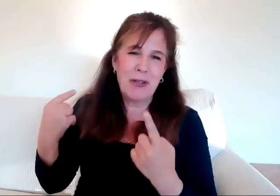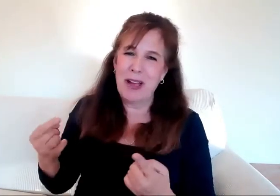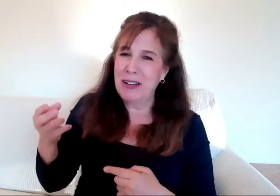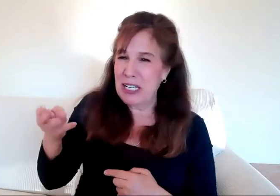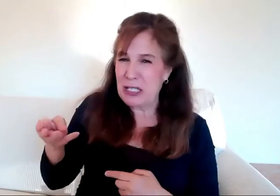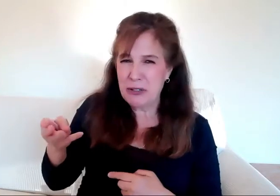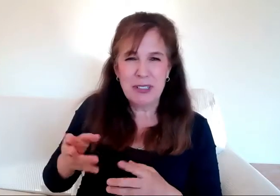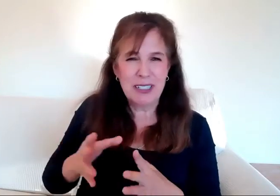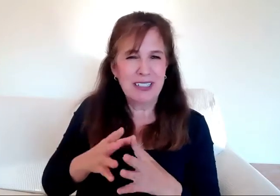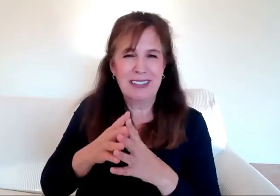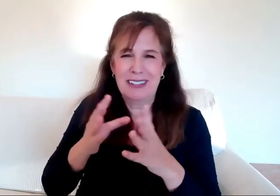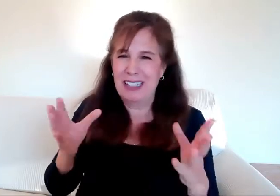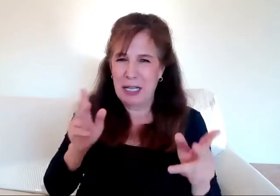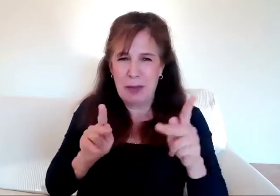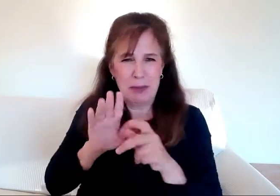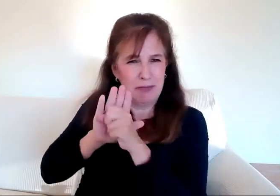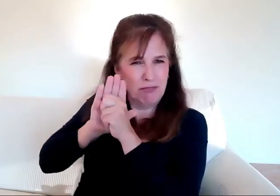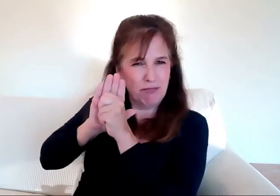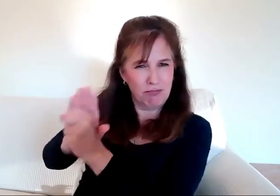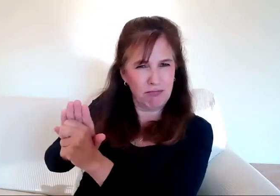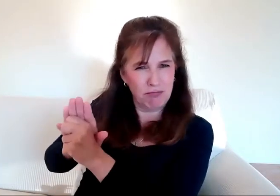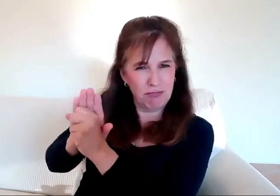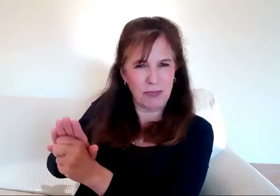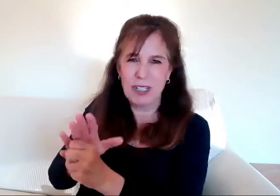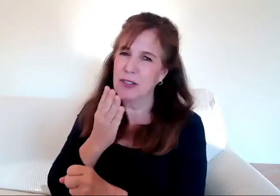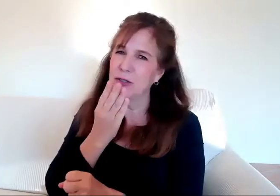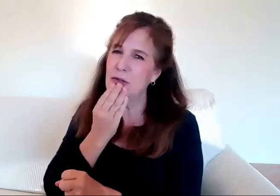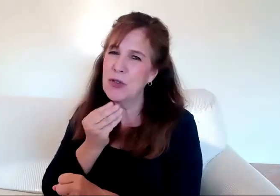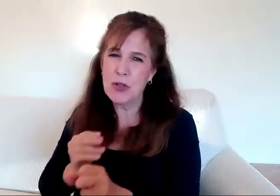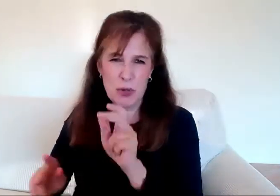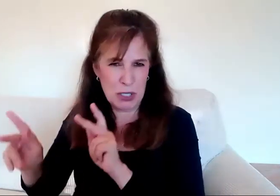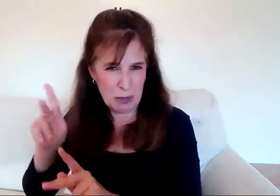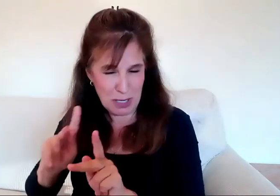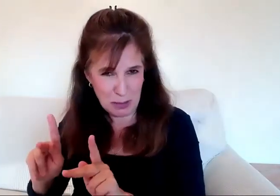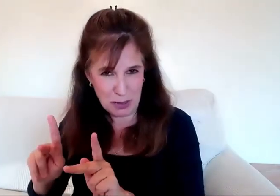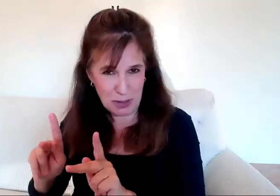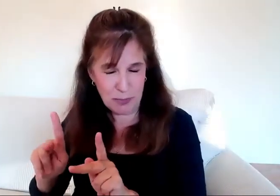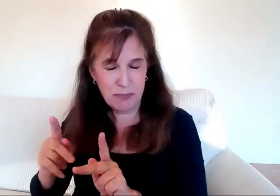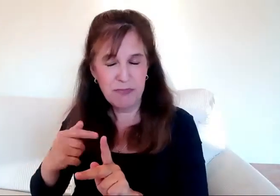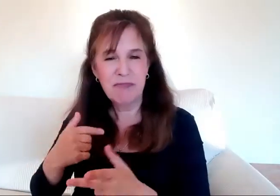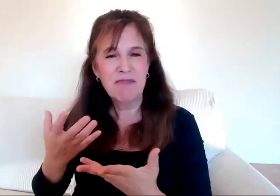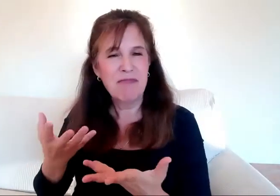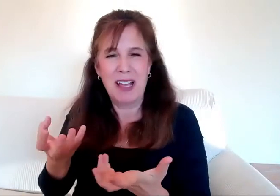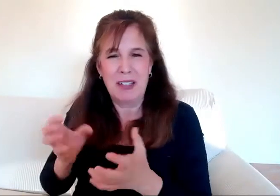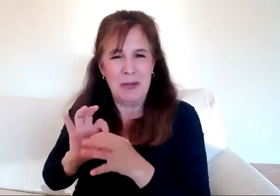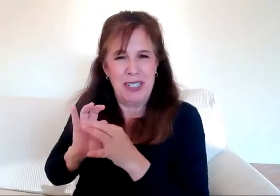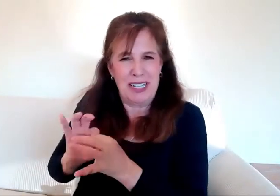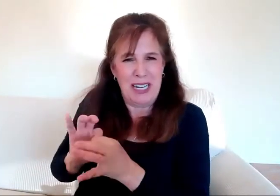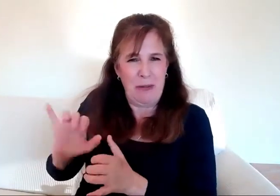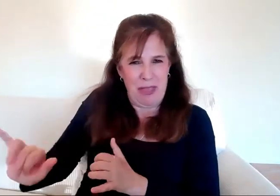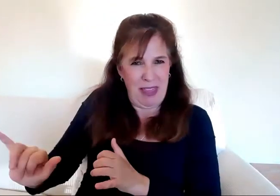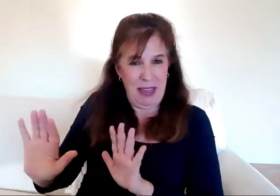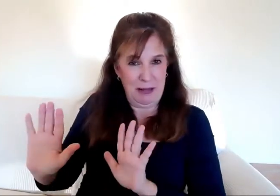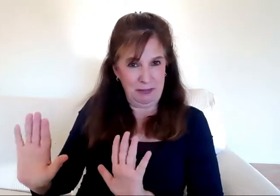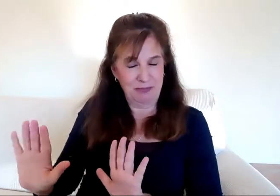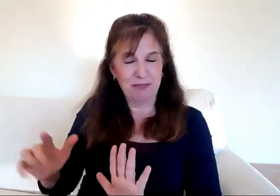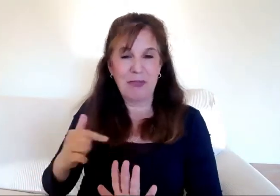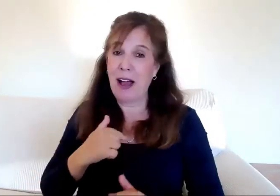that all those pesky horrific years of persecution were over. I ate barbecued pork ribs, delicious